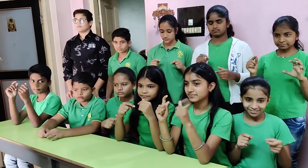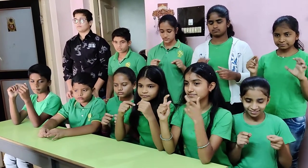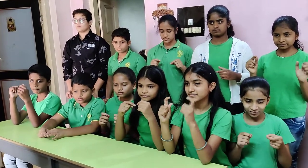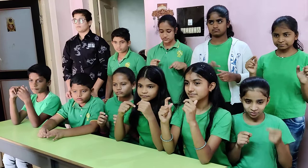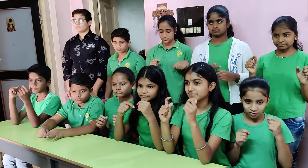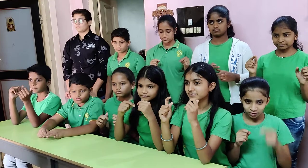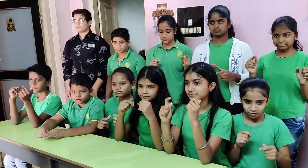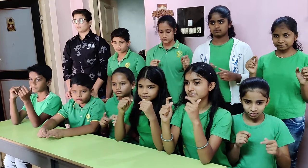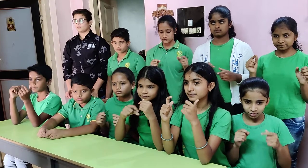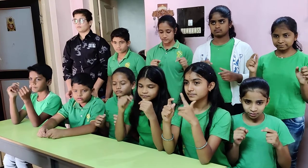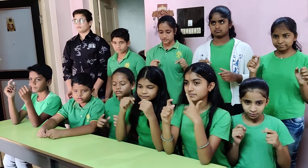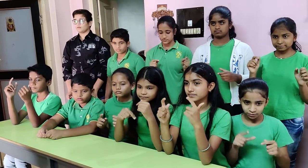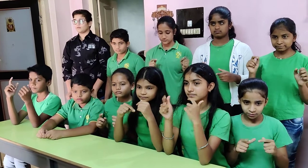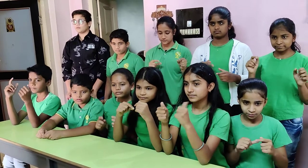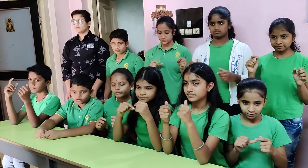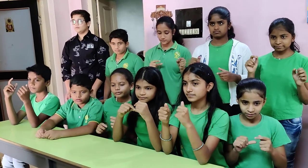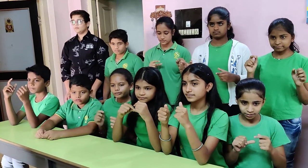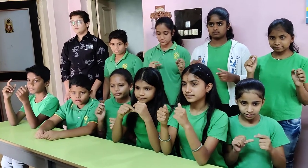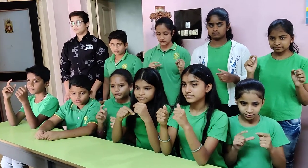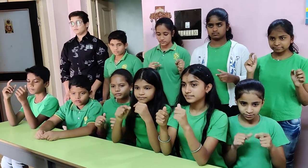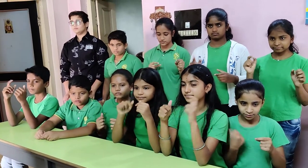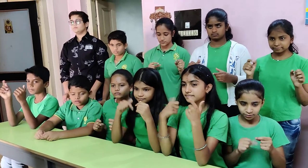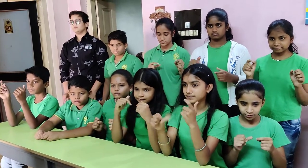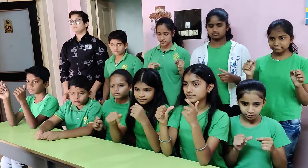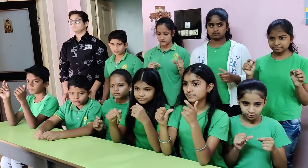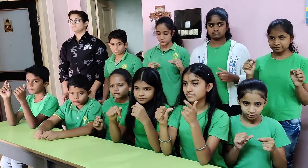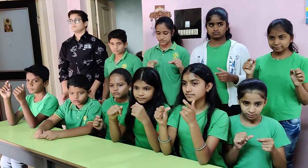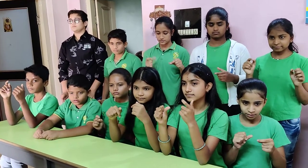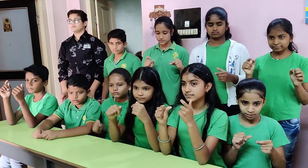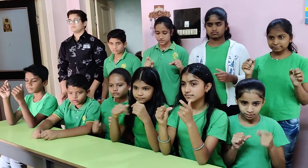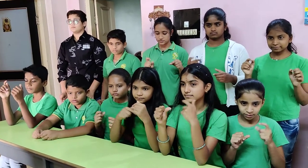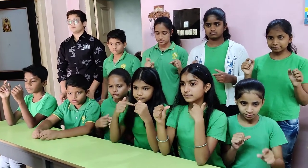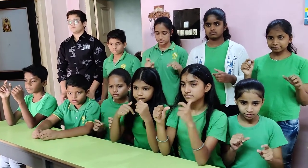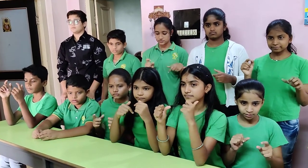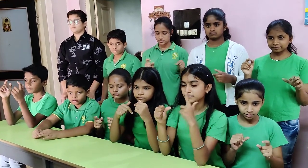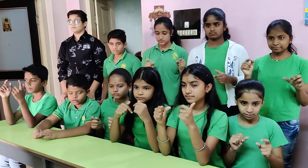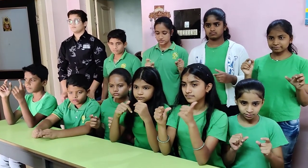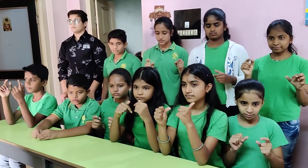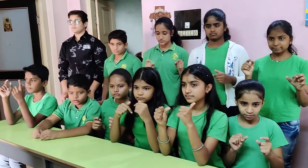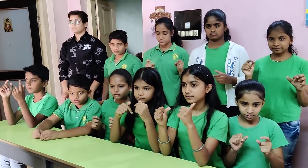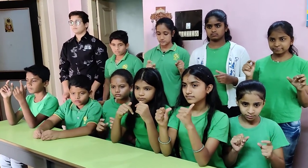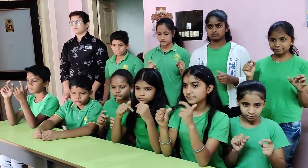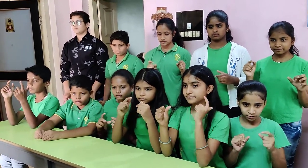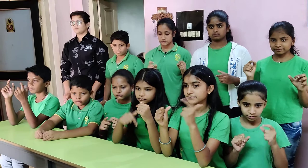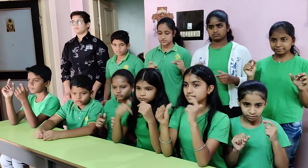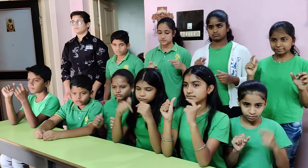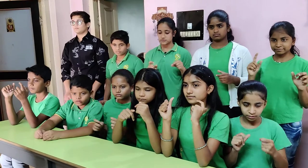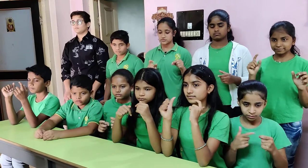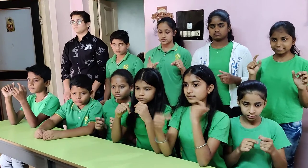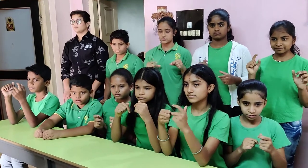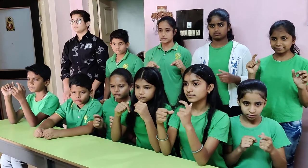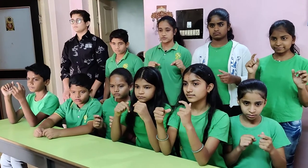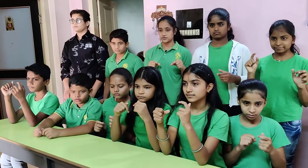forty-four, fifty-two, seventy, thirty-eight, sixty-three,